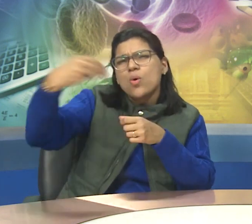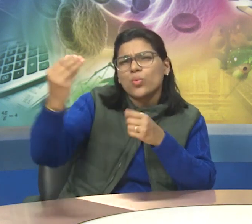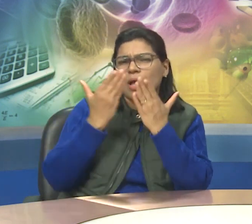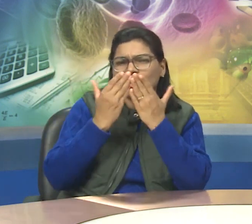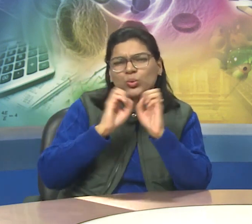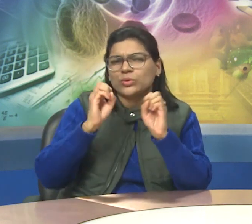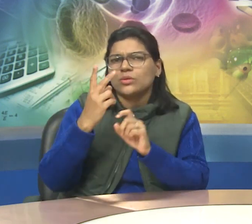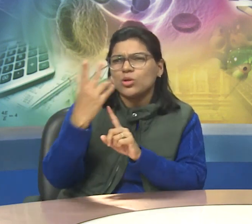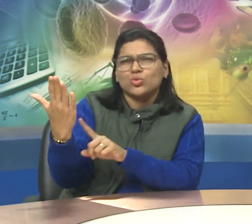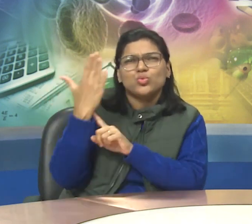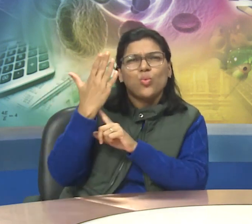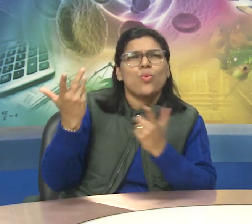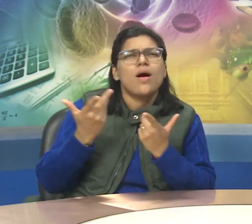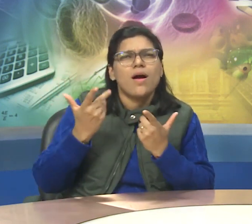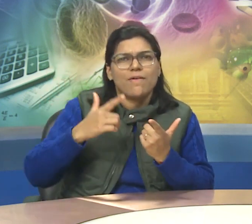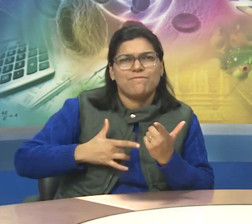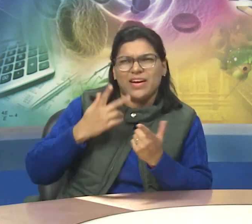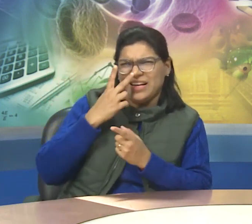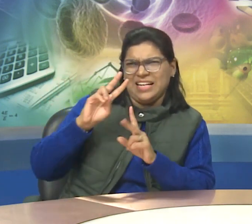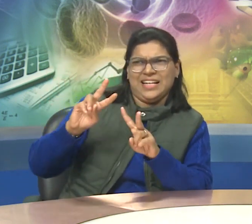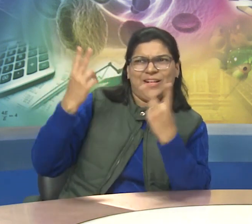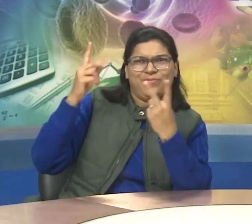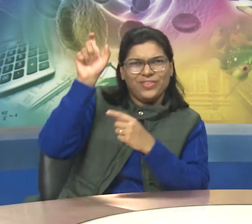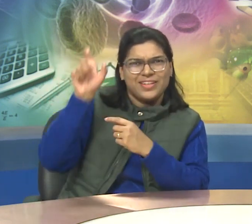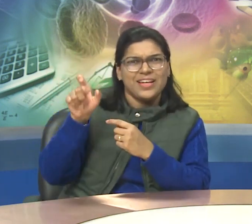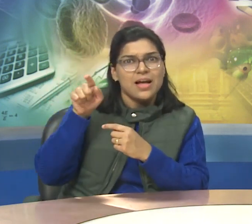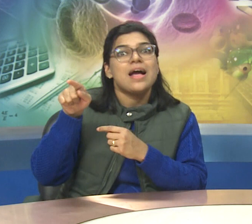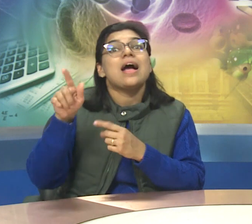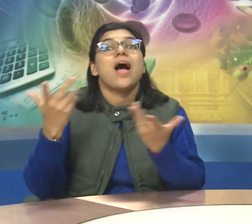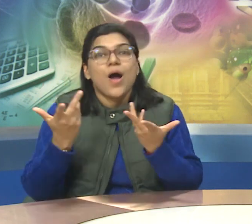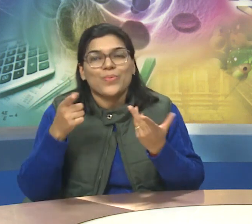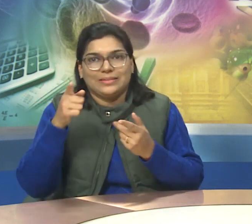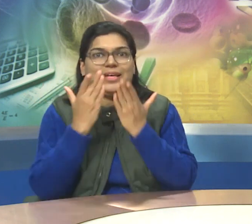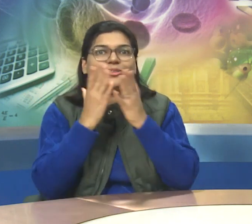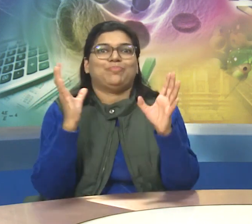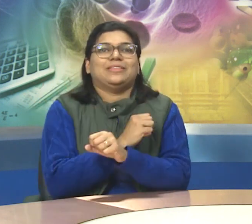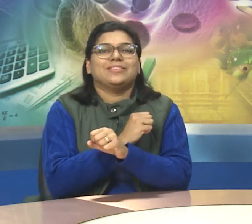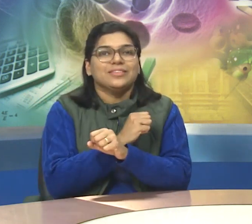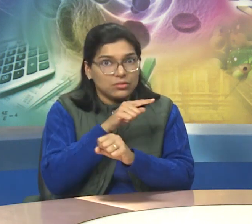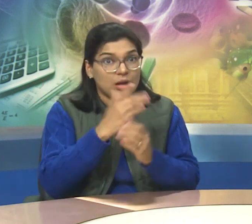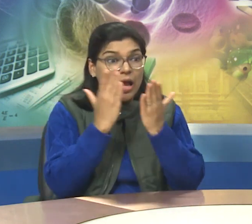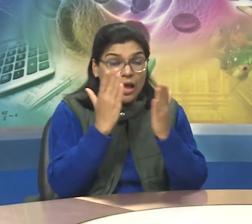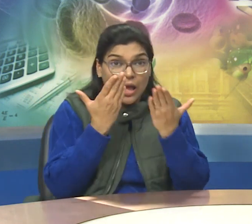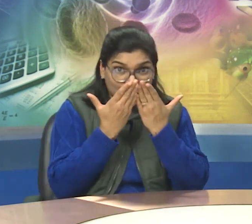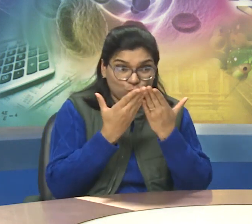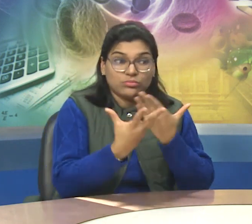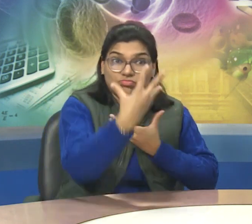to contribute to the progress